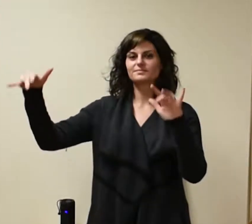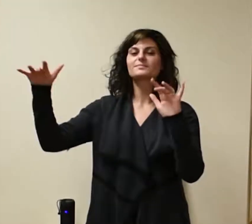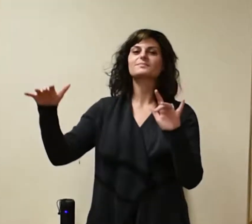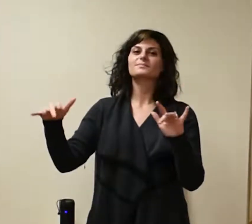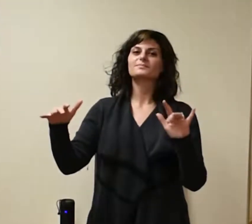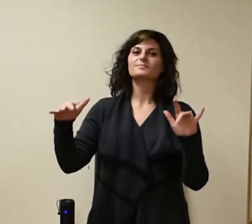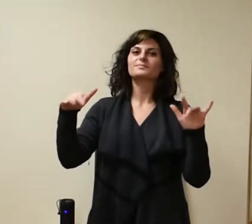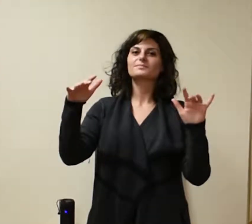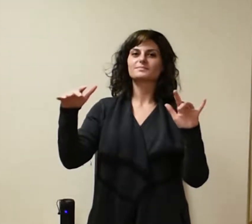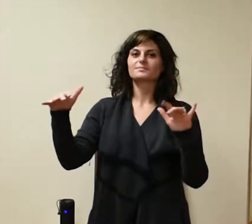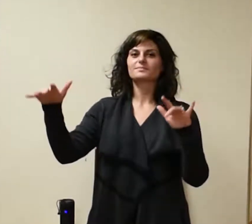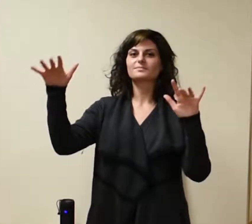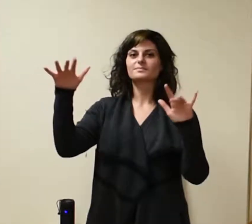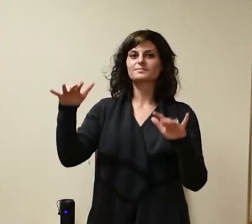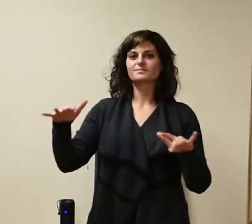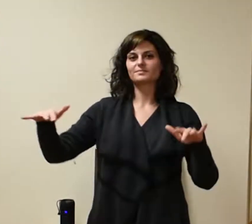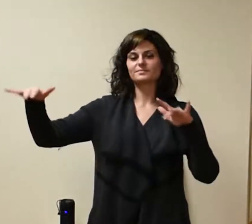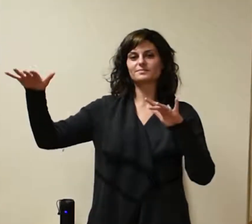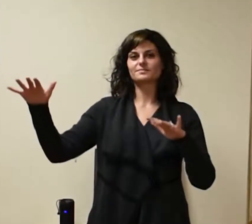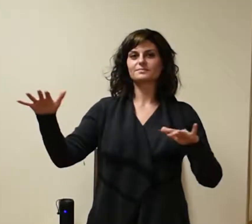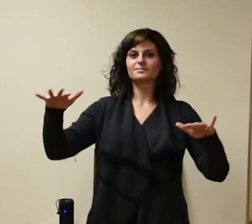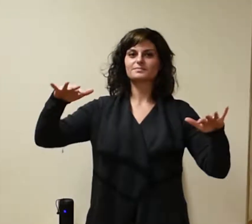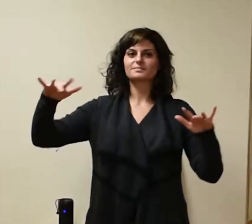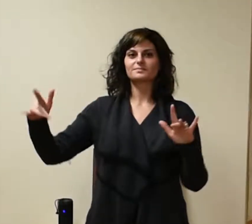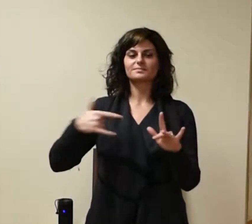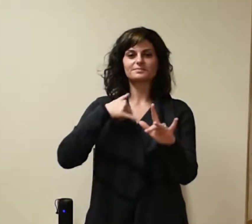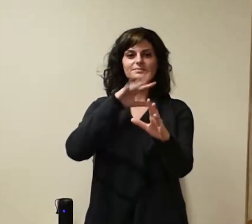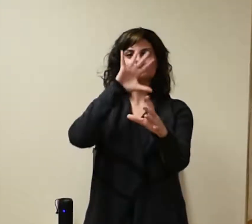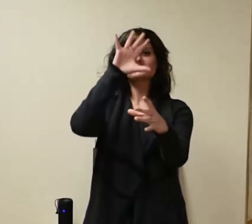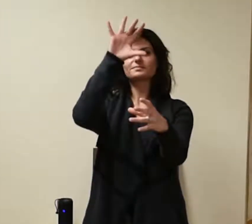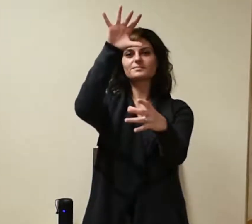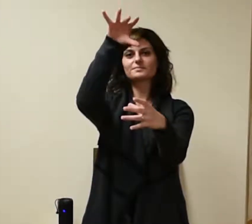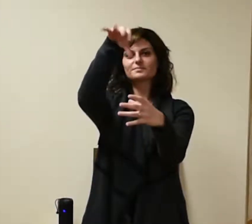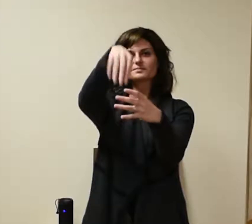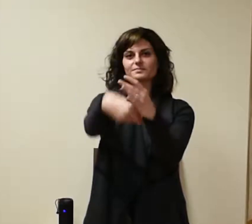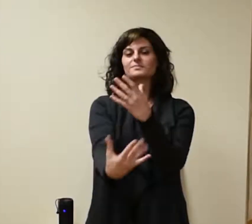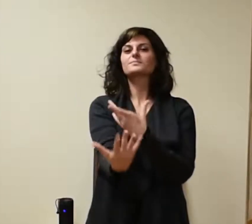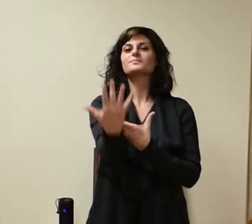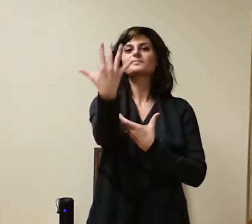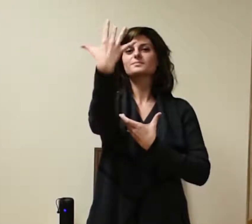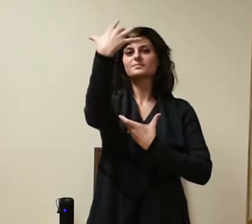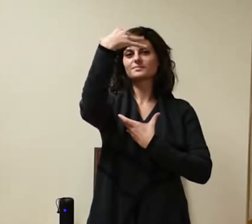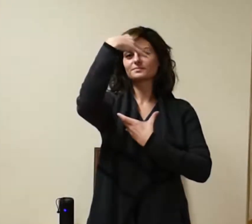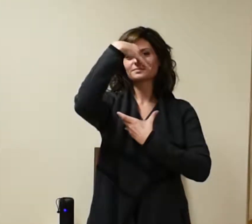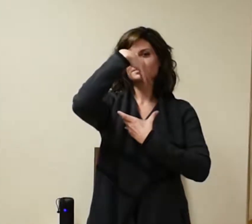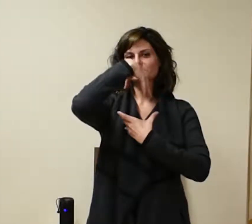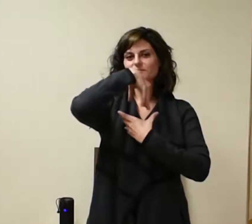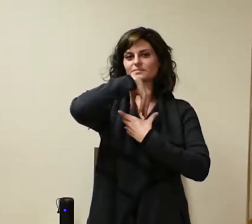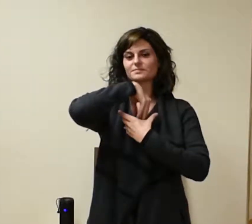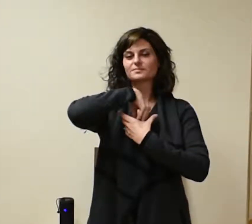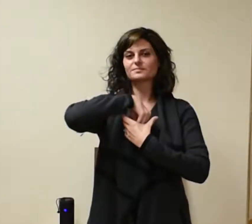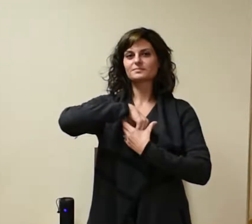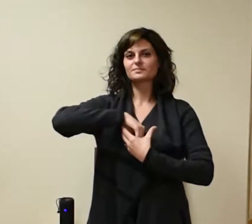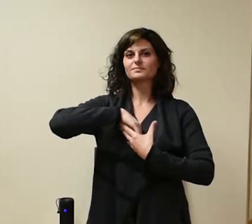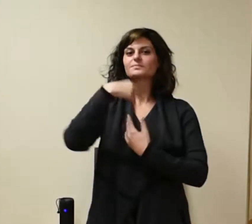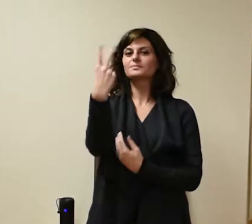I am in you, are in me, we are